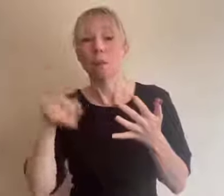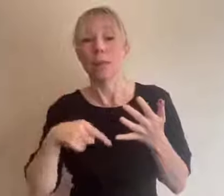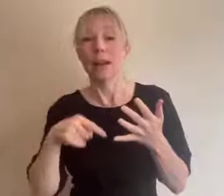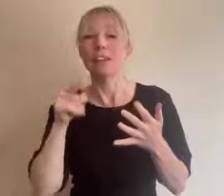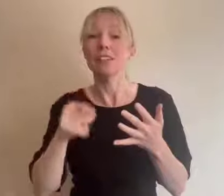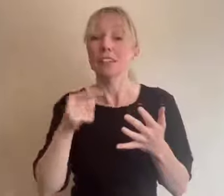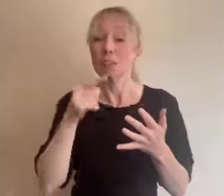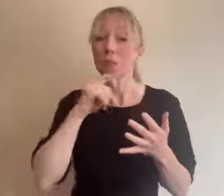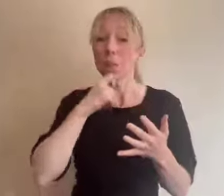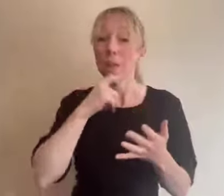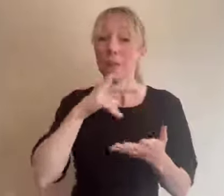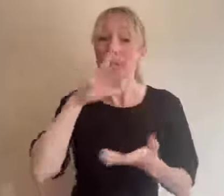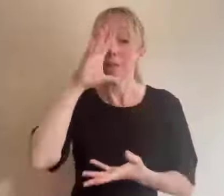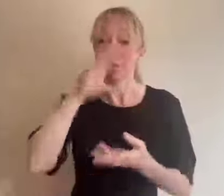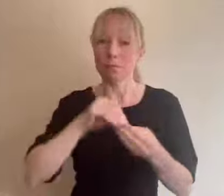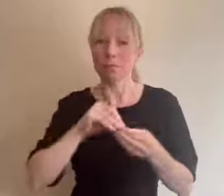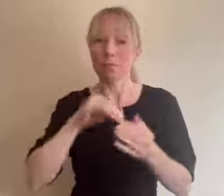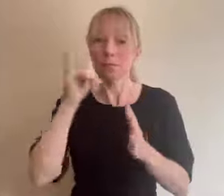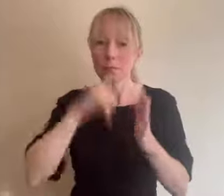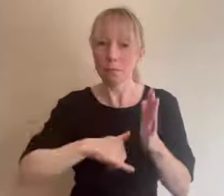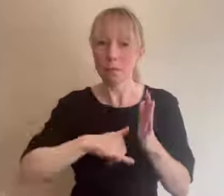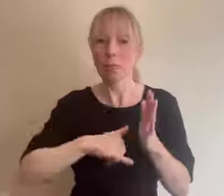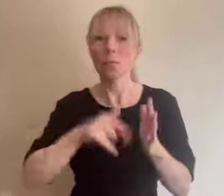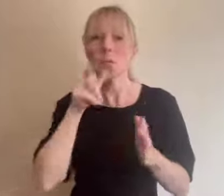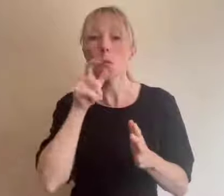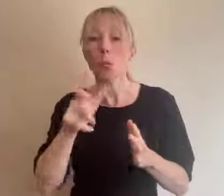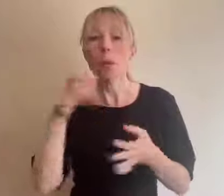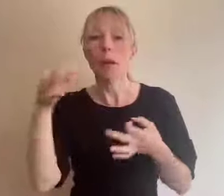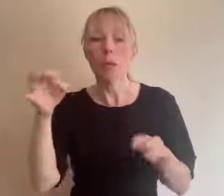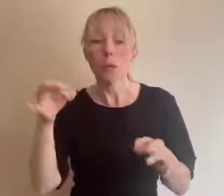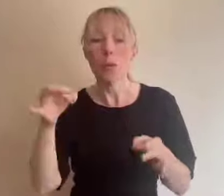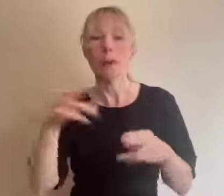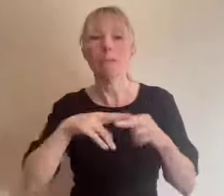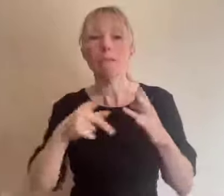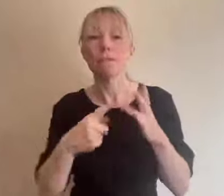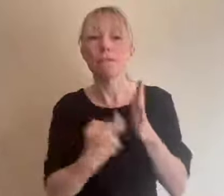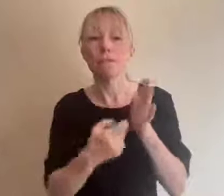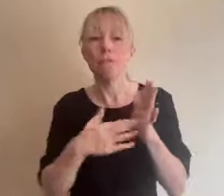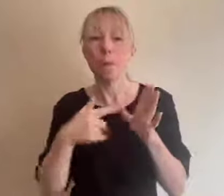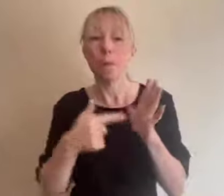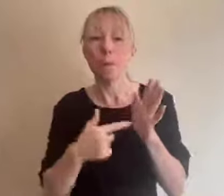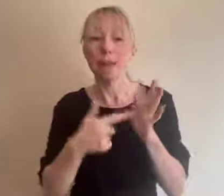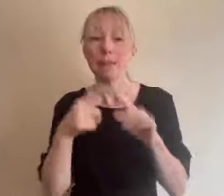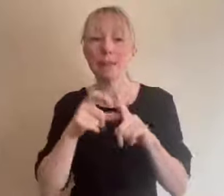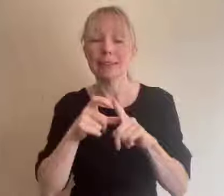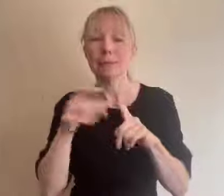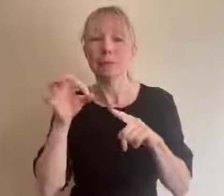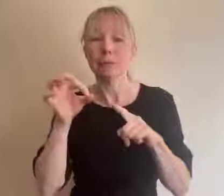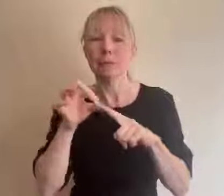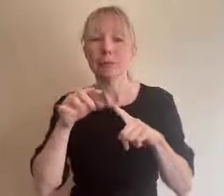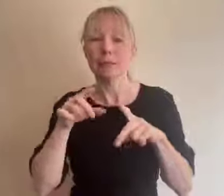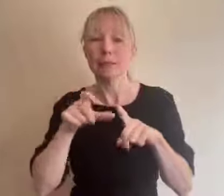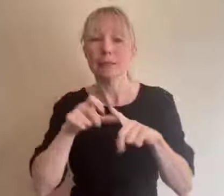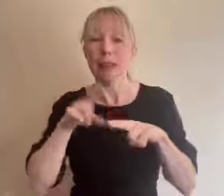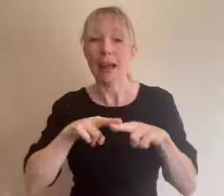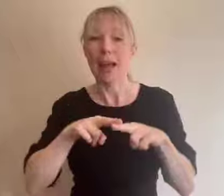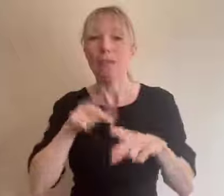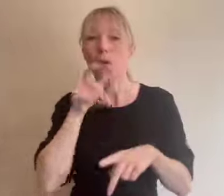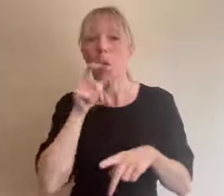word document a formatted pdf a captioned bsl video and a audio file if you need alternative